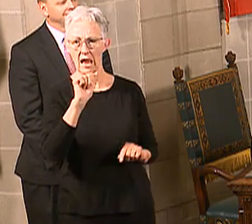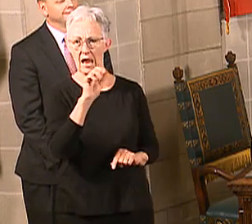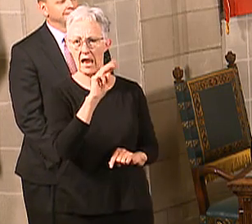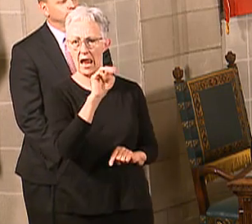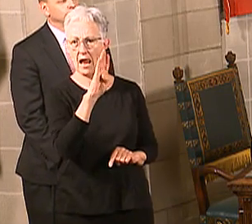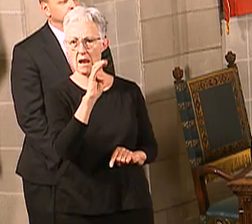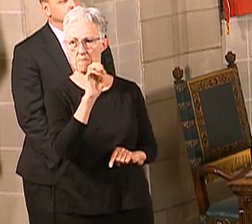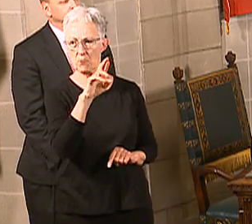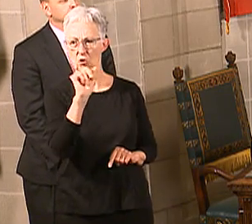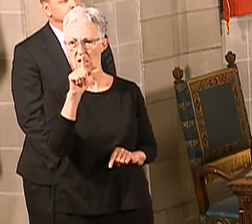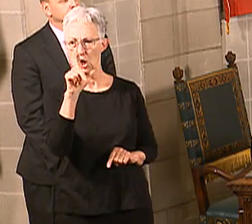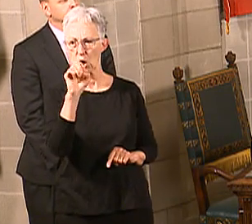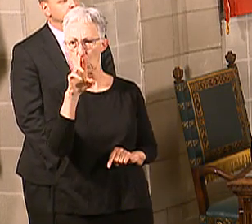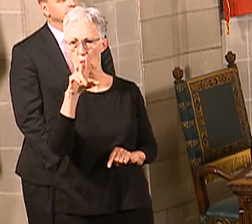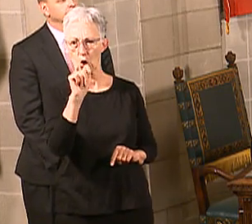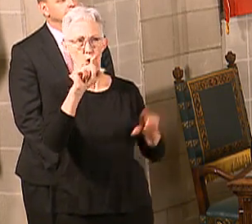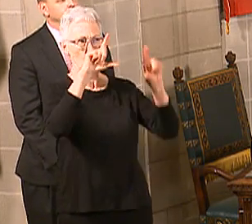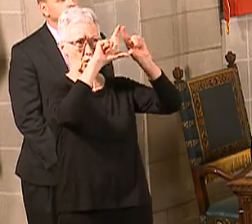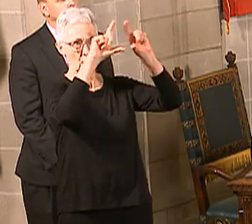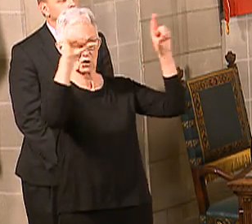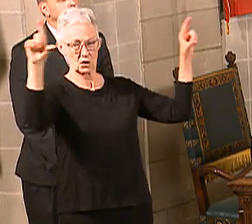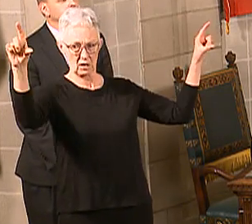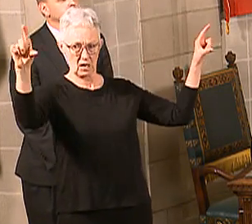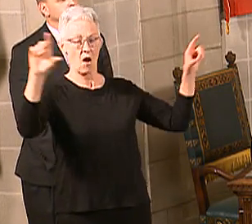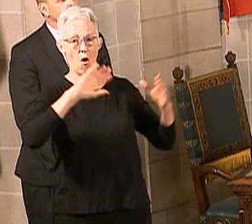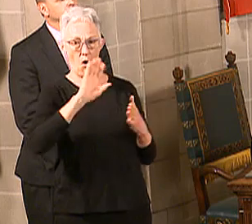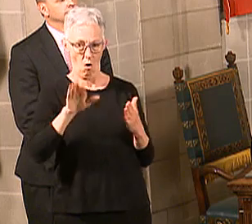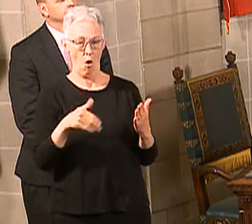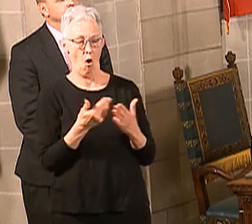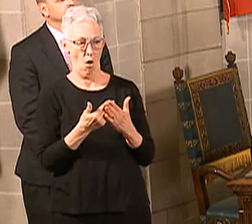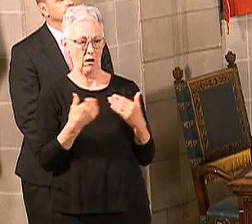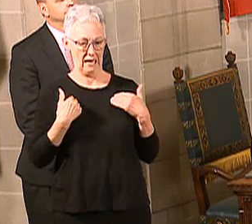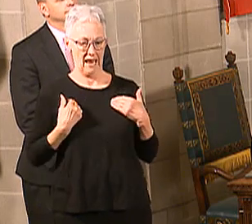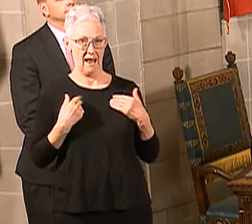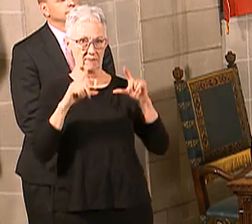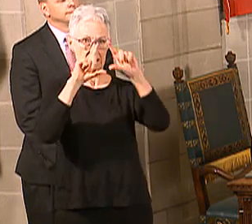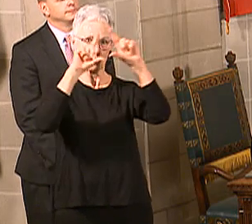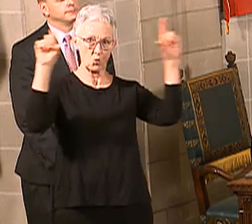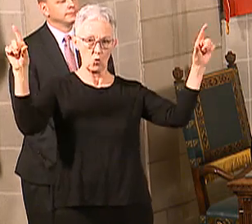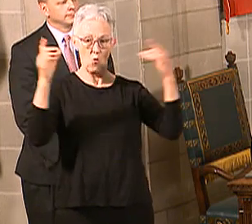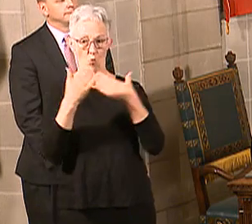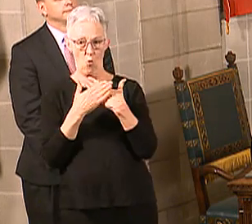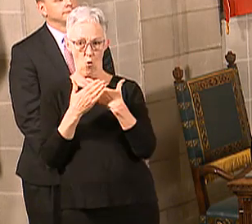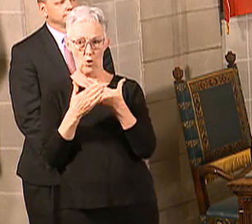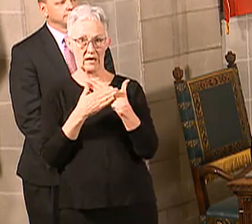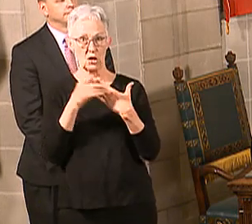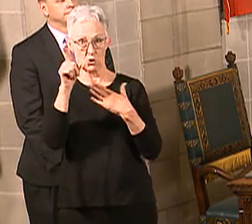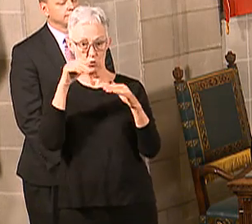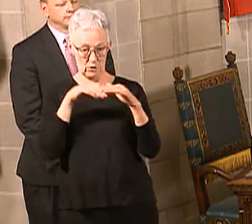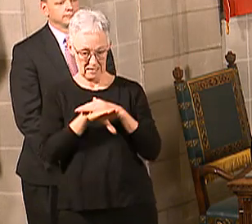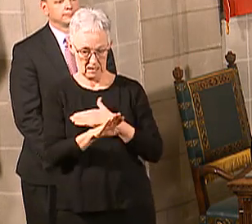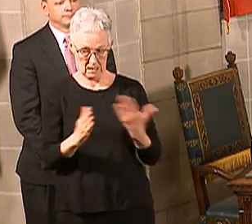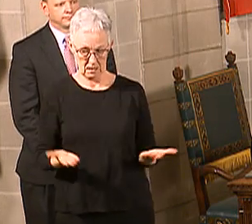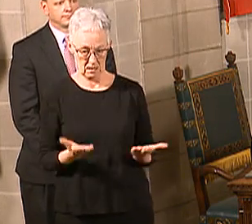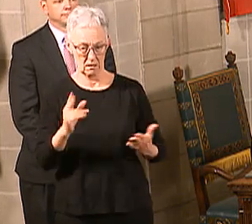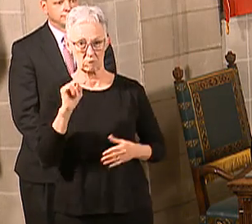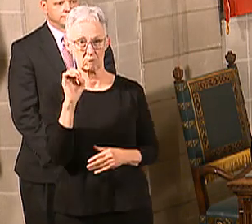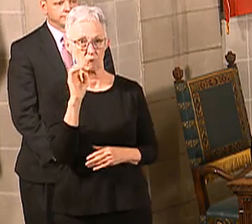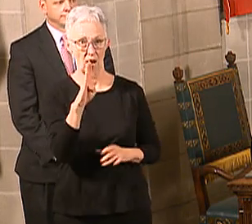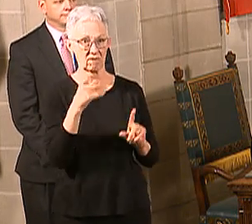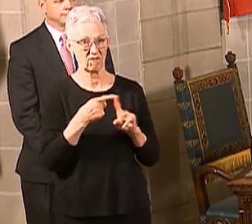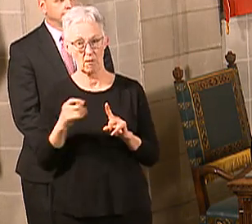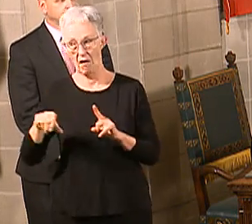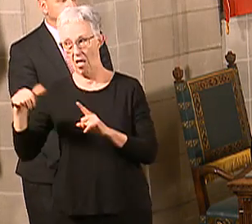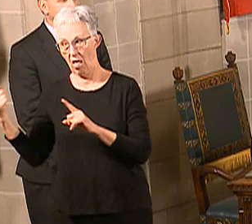interstates and so forth, those are all reflecting that message now with regard to if you're coming back to the state after having traveled, you need do that quarantine.